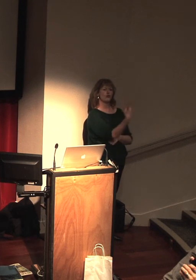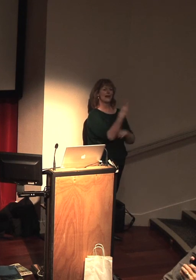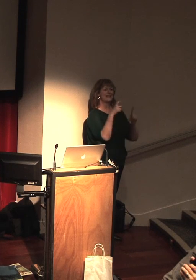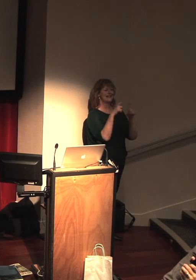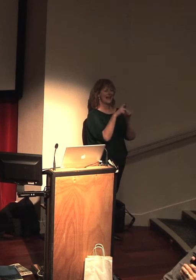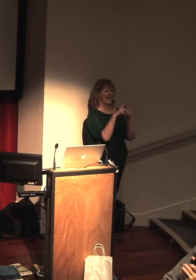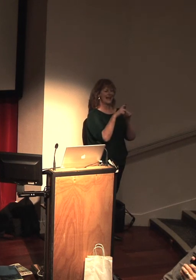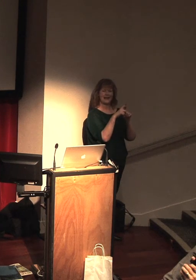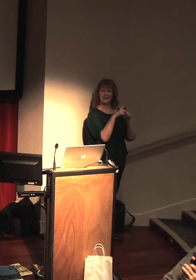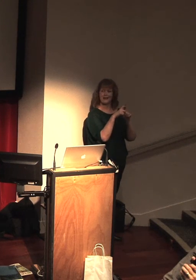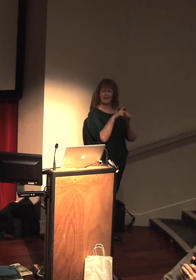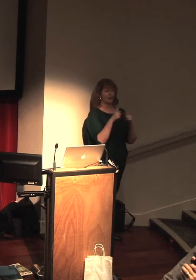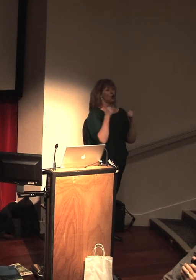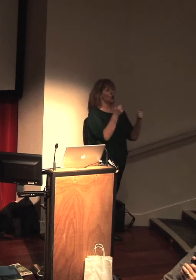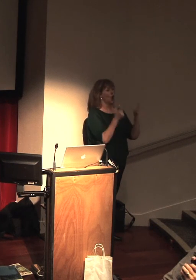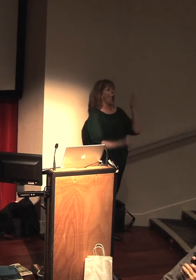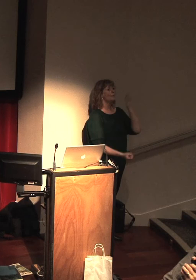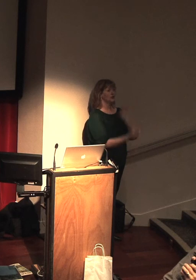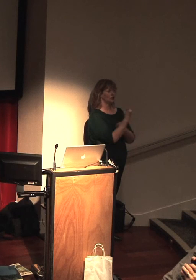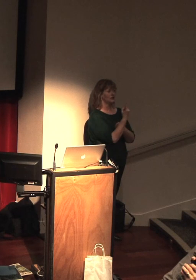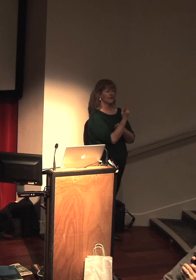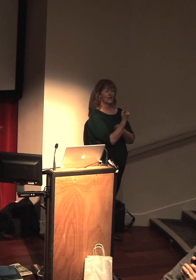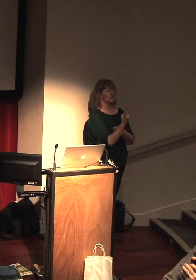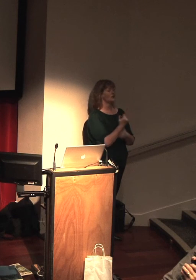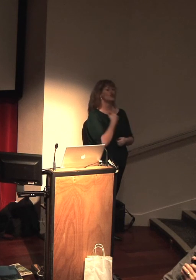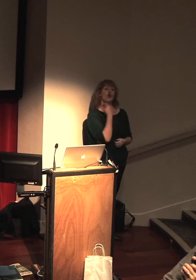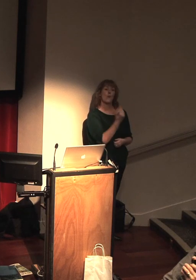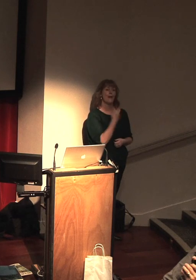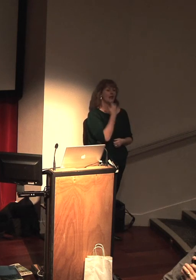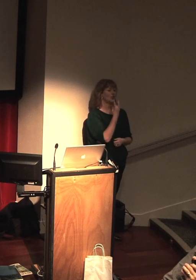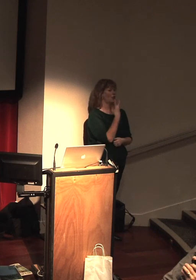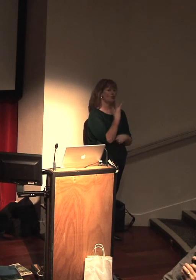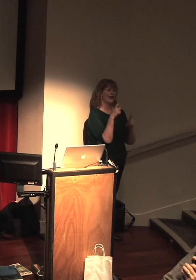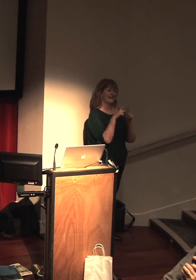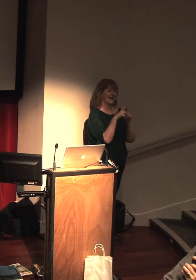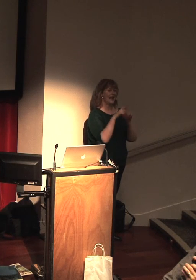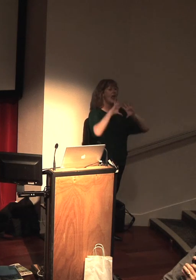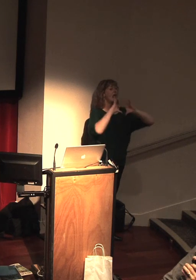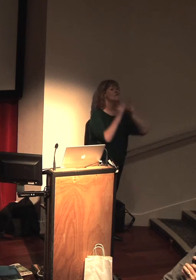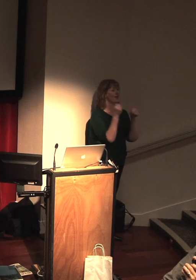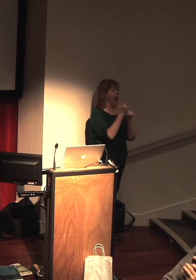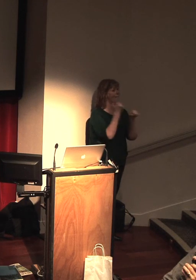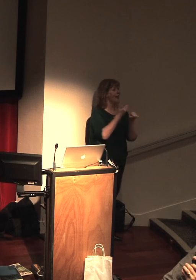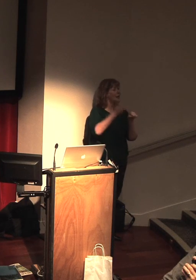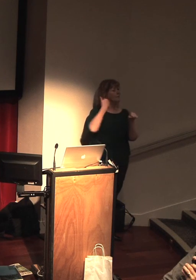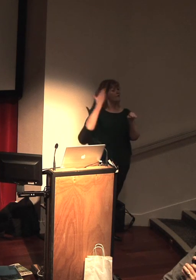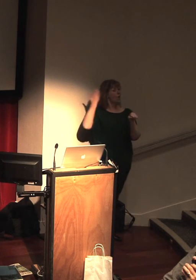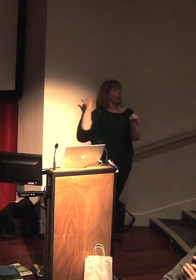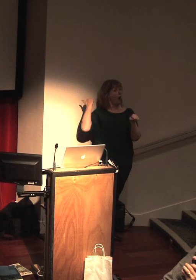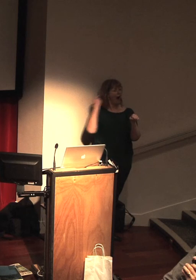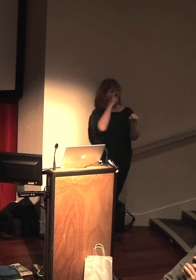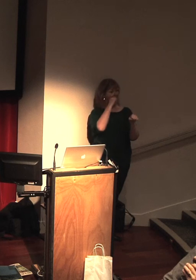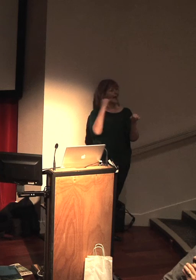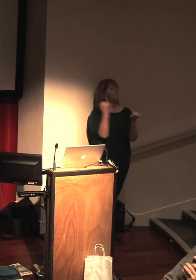there's no content other than feature films in 3D. So everything that I've made before, I can make again. I've just got to make it in 3D.